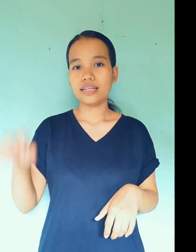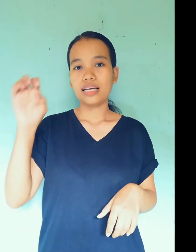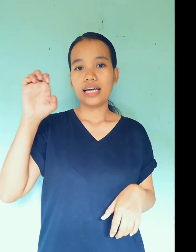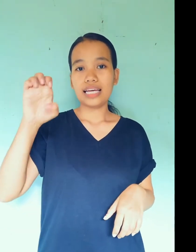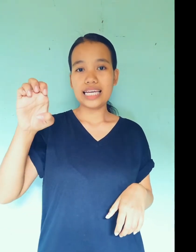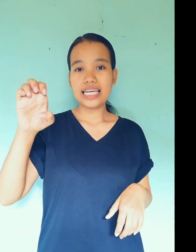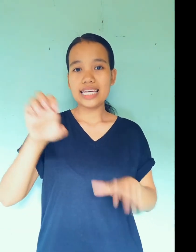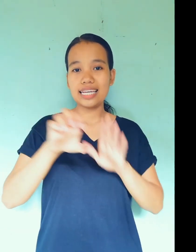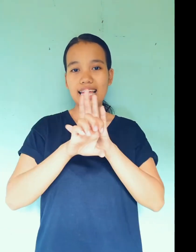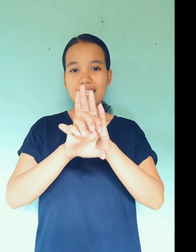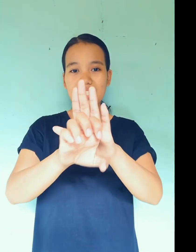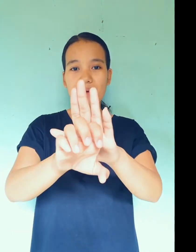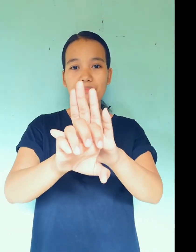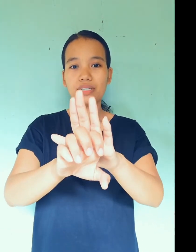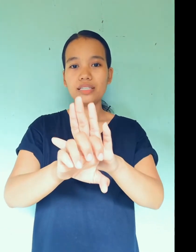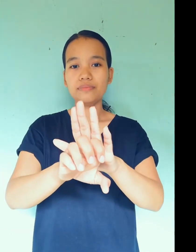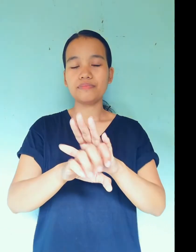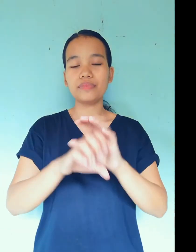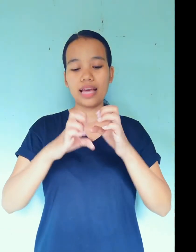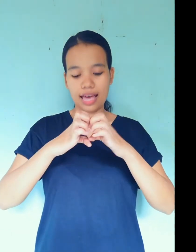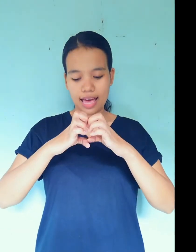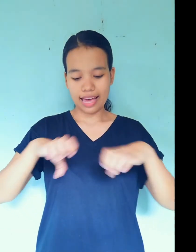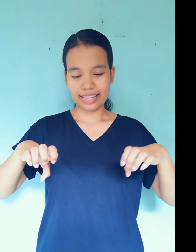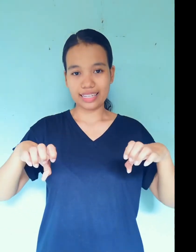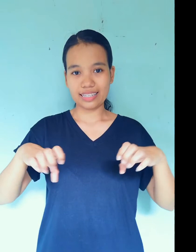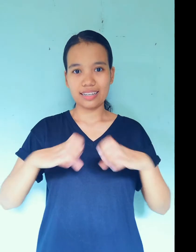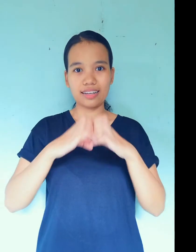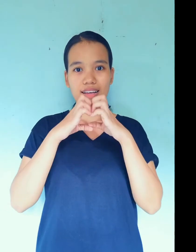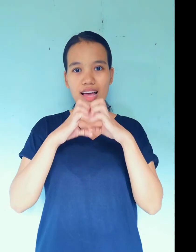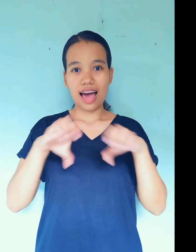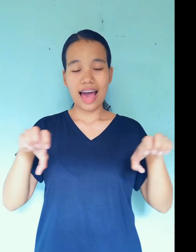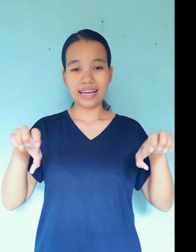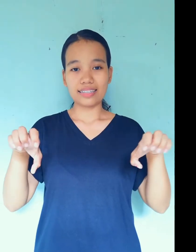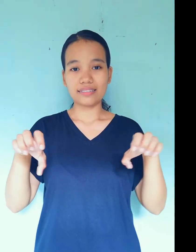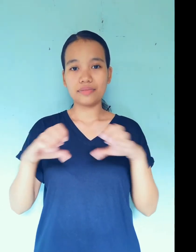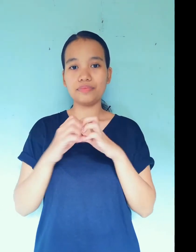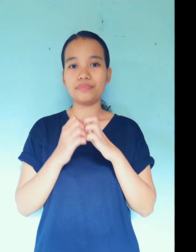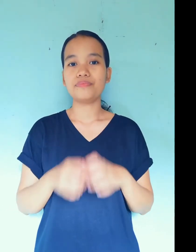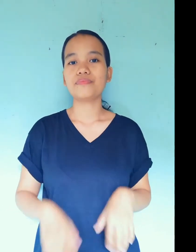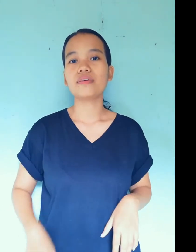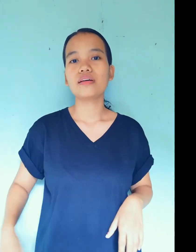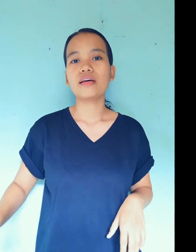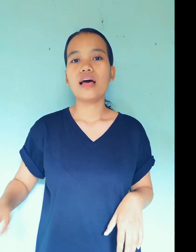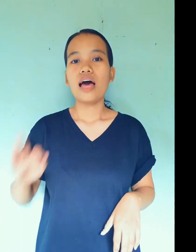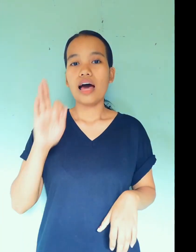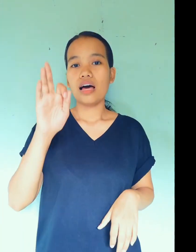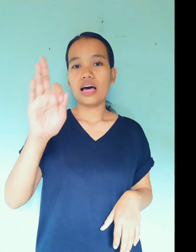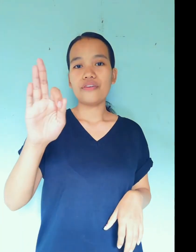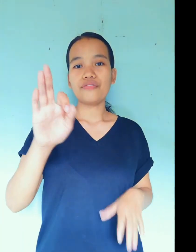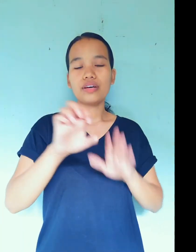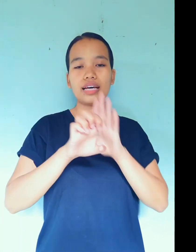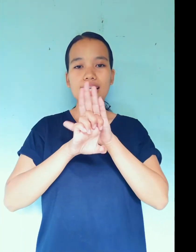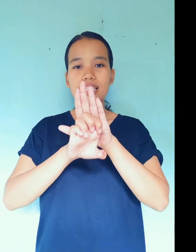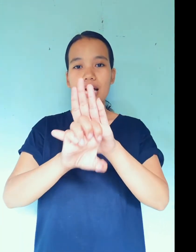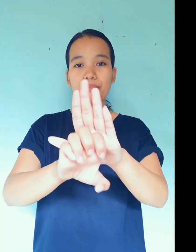E example, egg. Egg. F example,